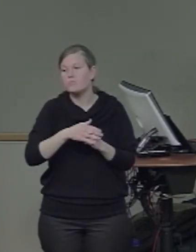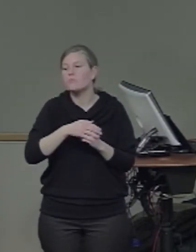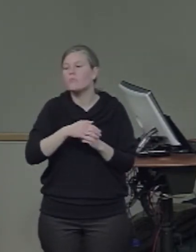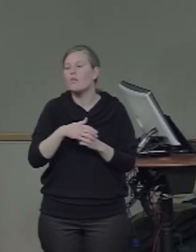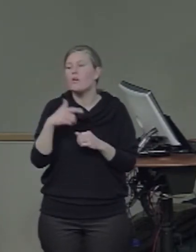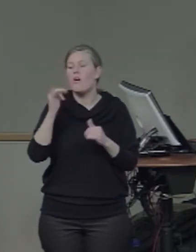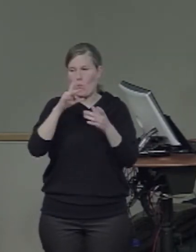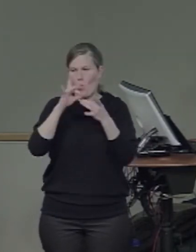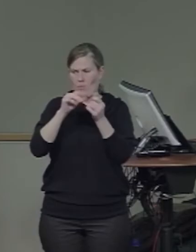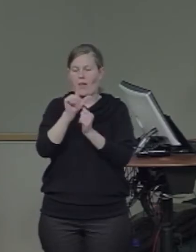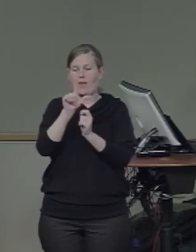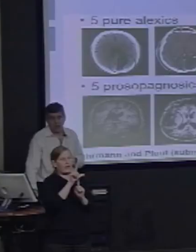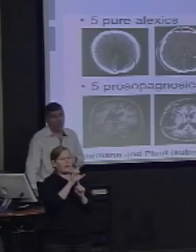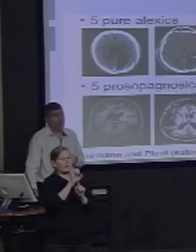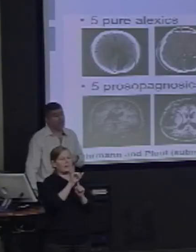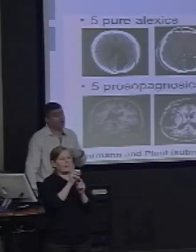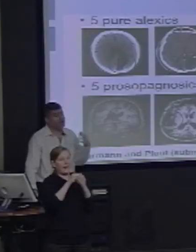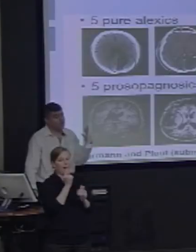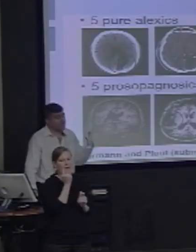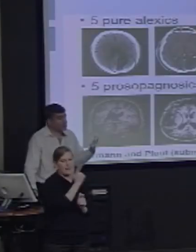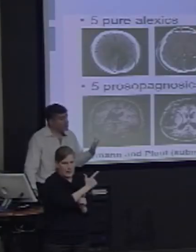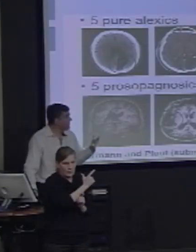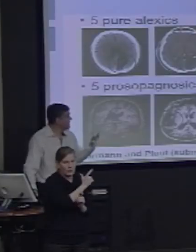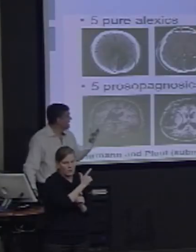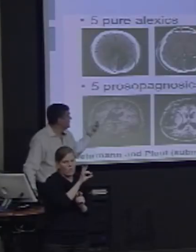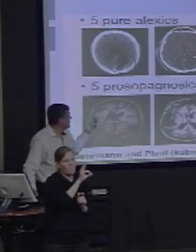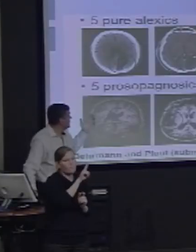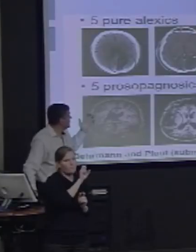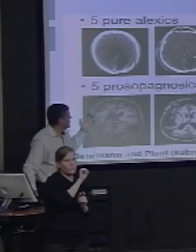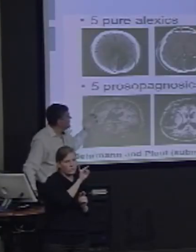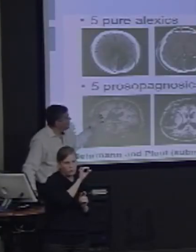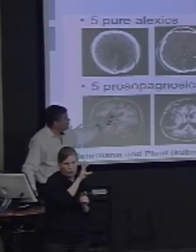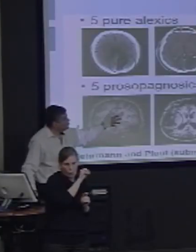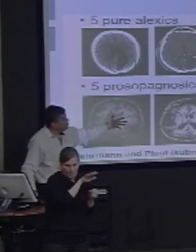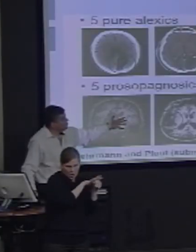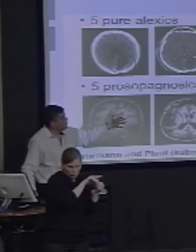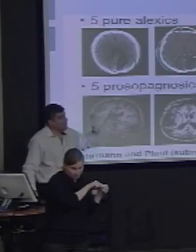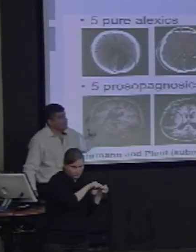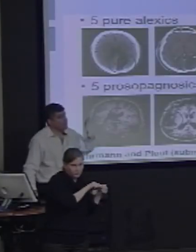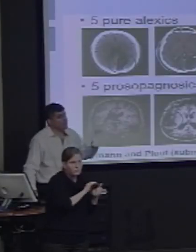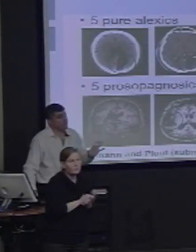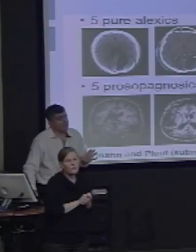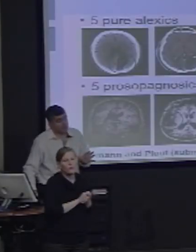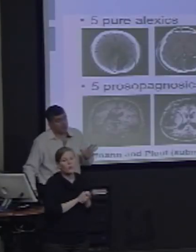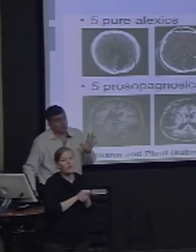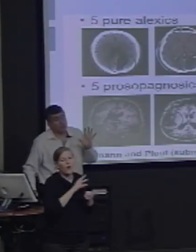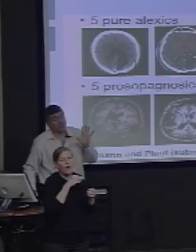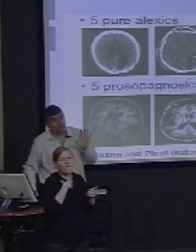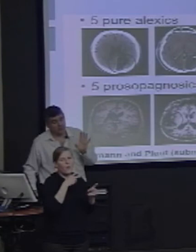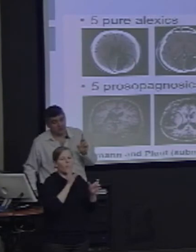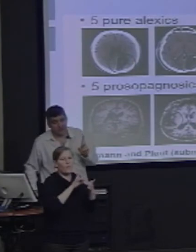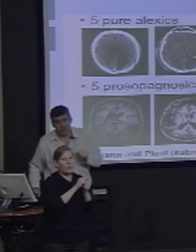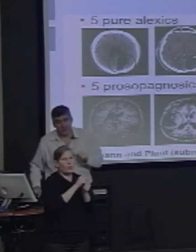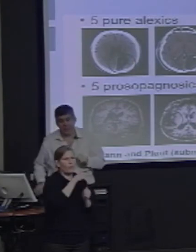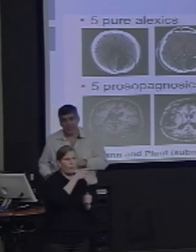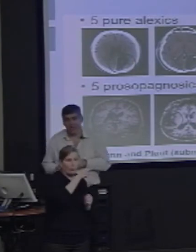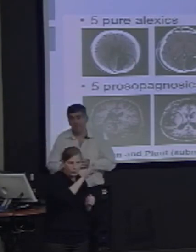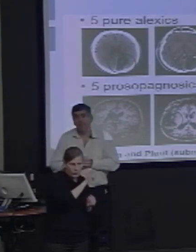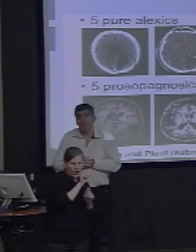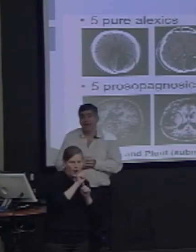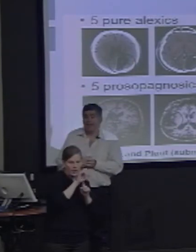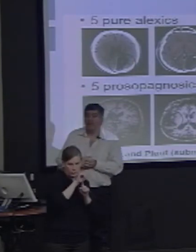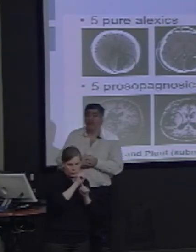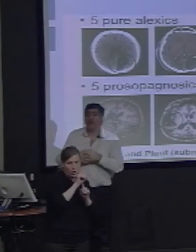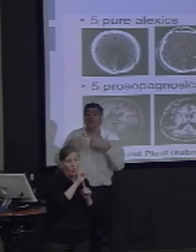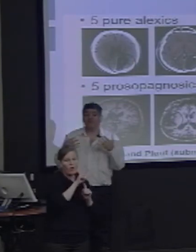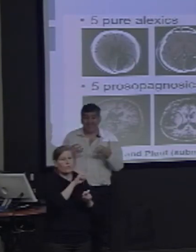perilexics or right fusiform lesions. In fact, we also examined two patients that are two individuals, I should say,